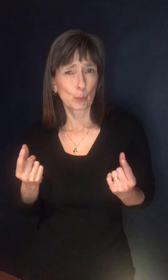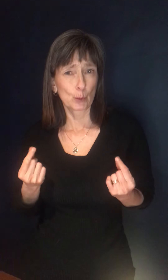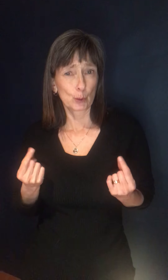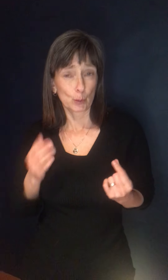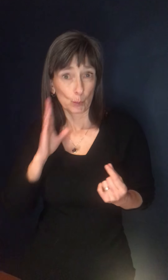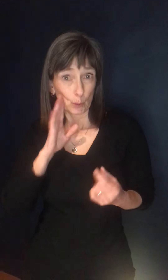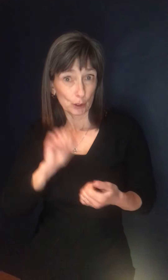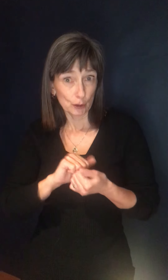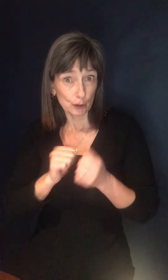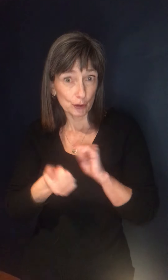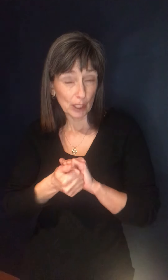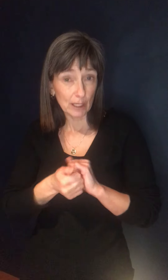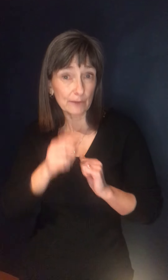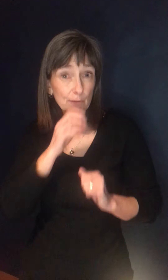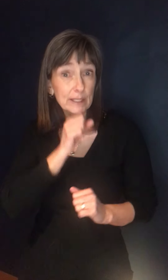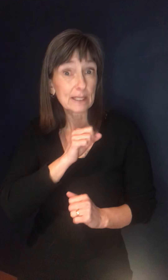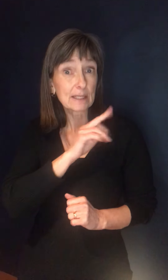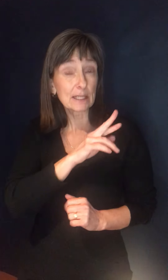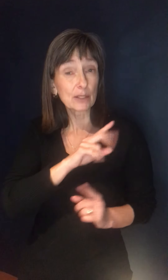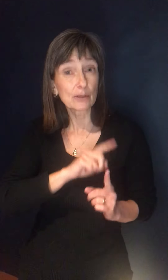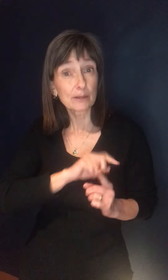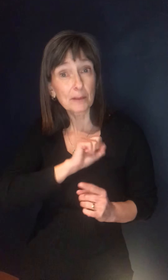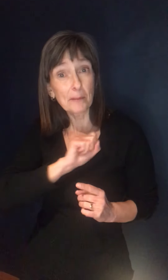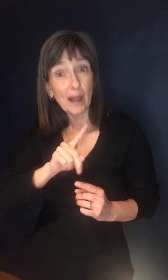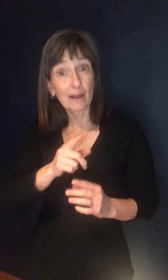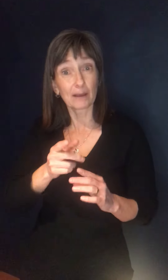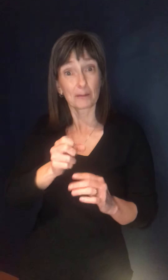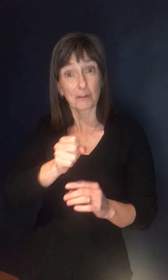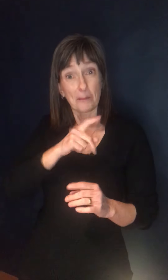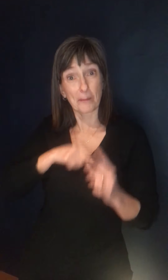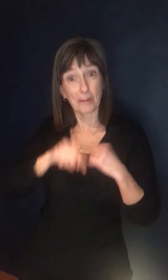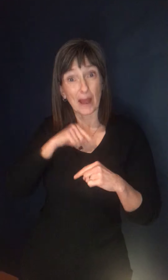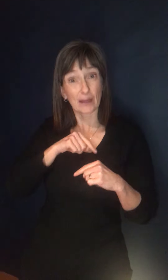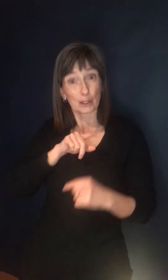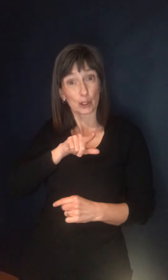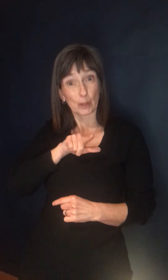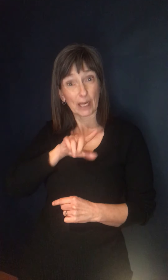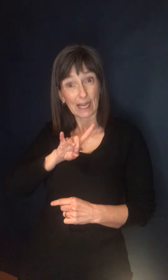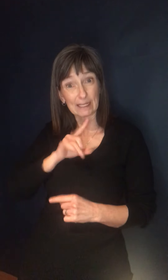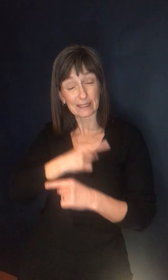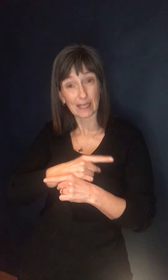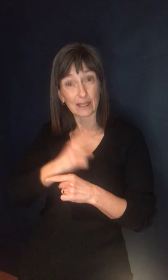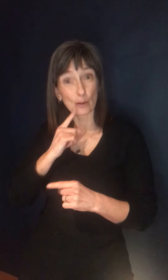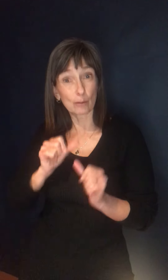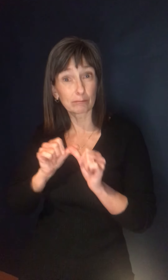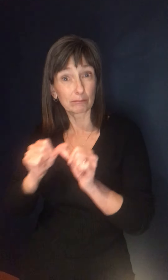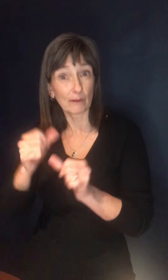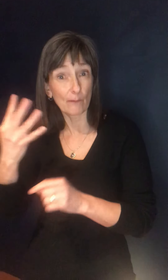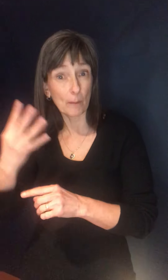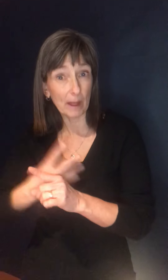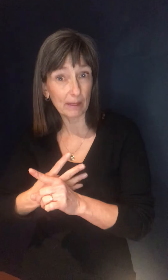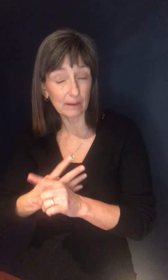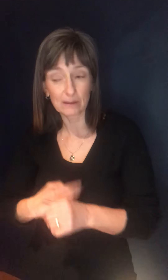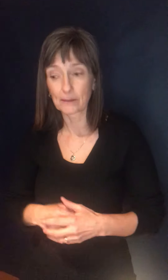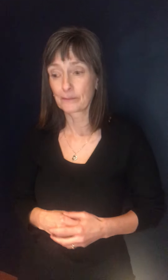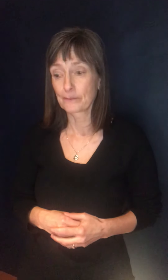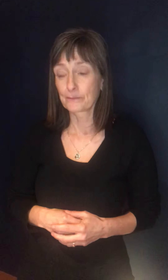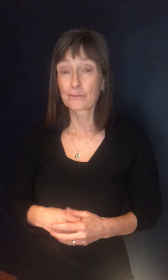for those seniors to go back to the 28 days, or are we still looking to continue with four months? Um, so at this time we're taking our guidance